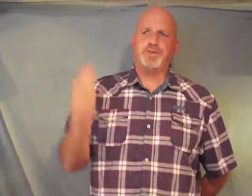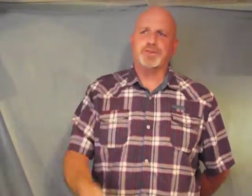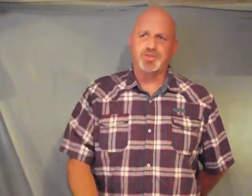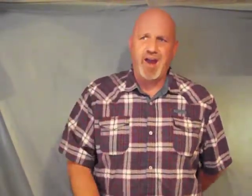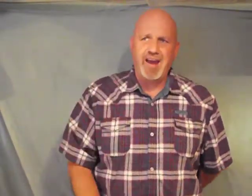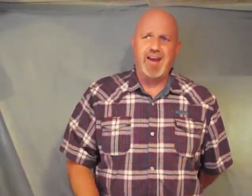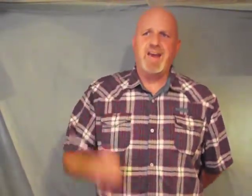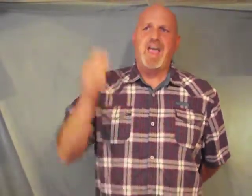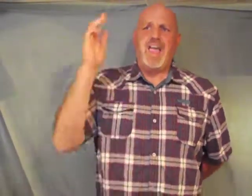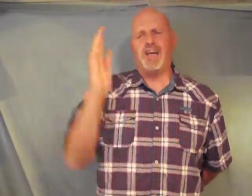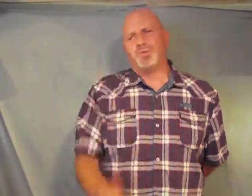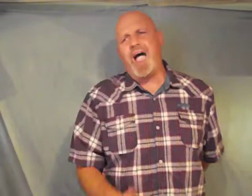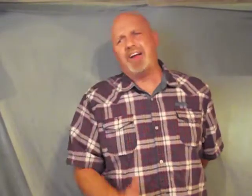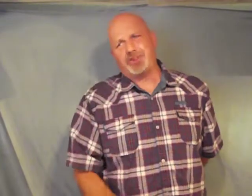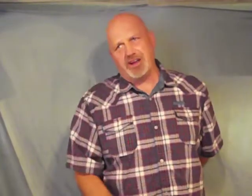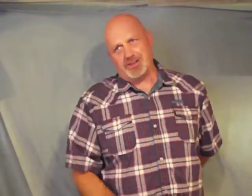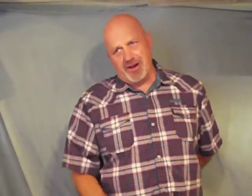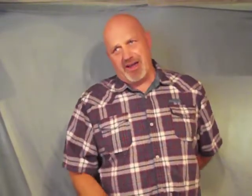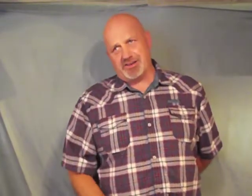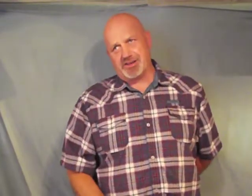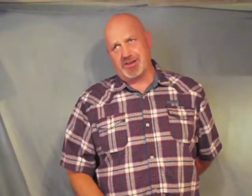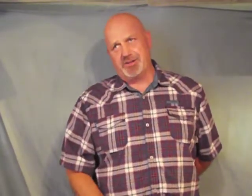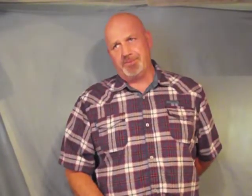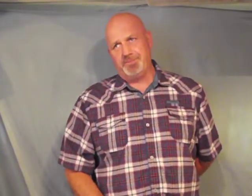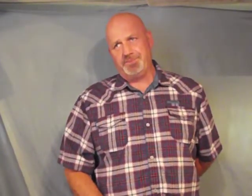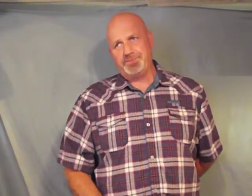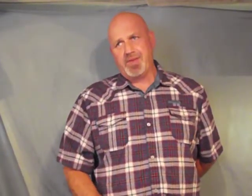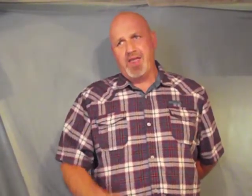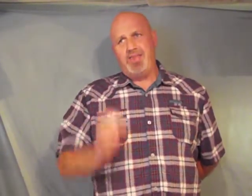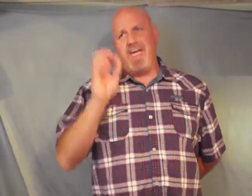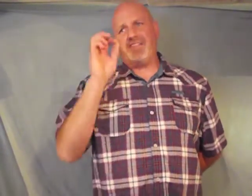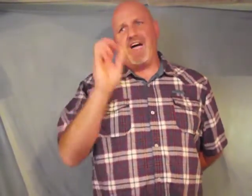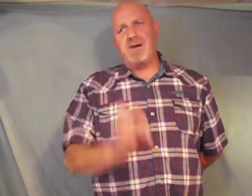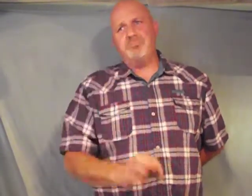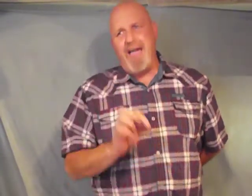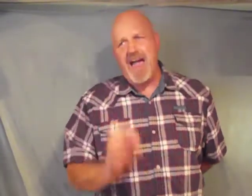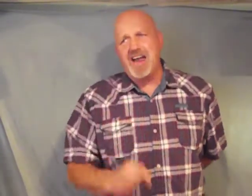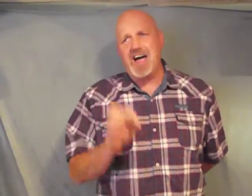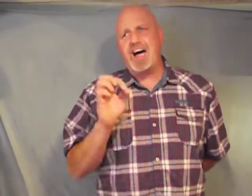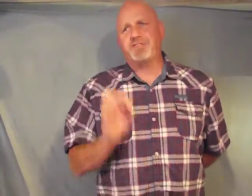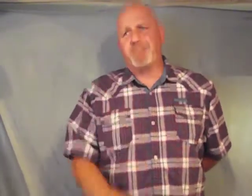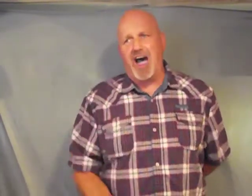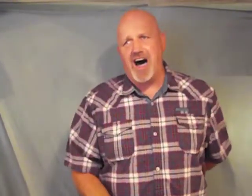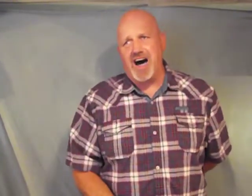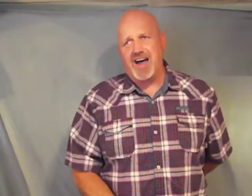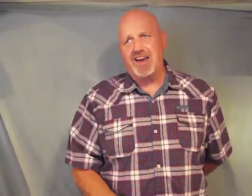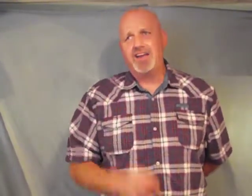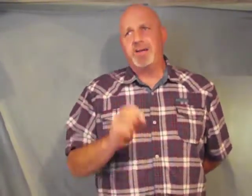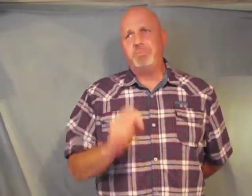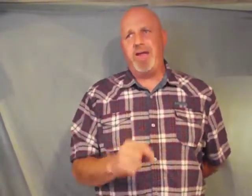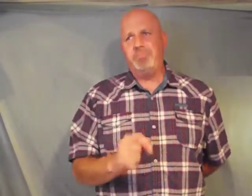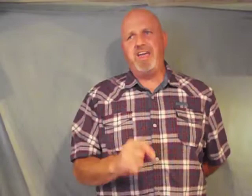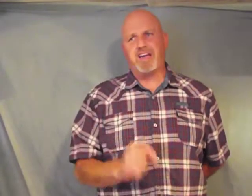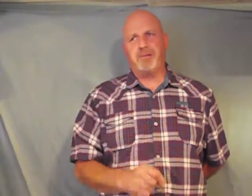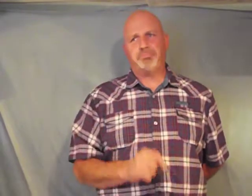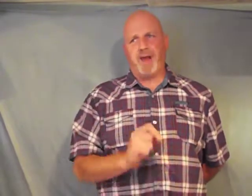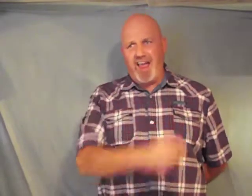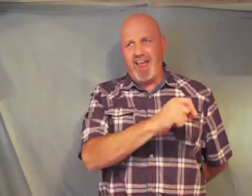for training in righteousness that the man of God may be complete